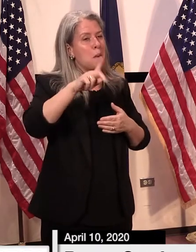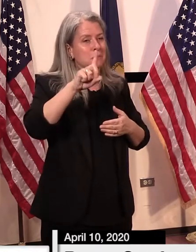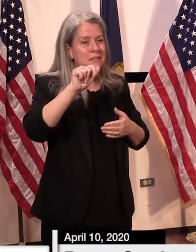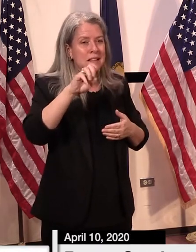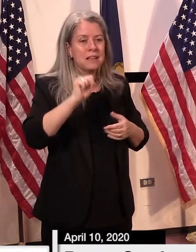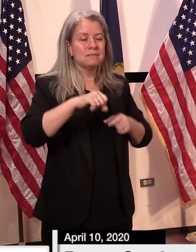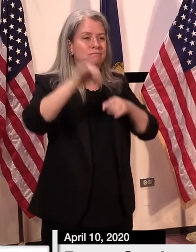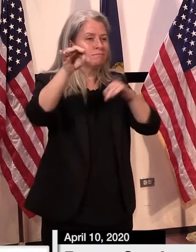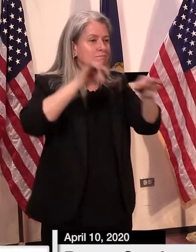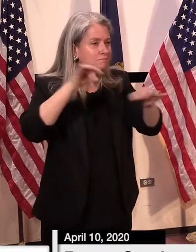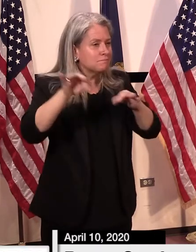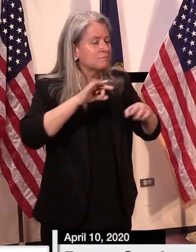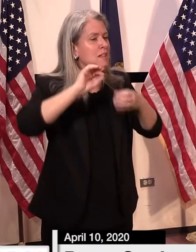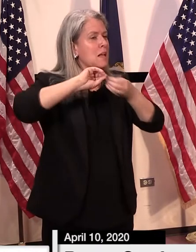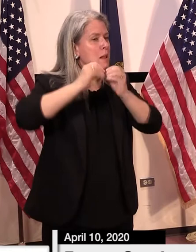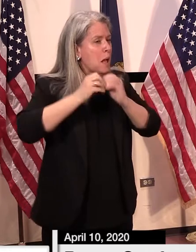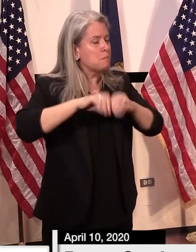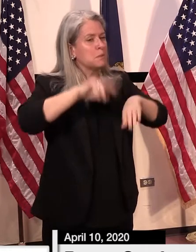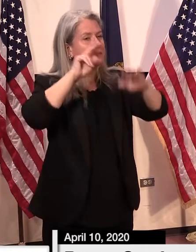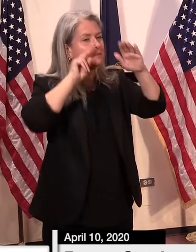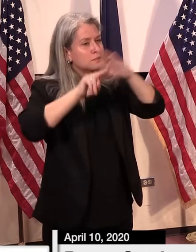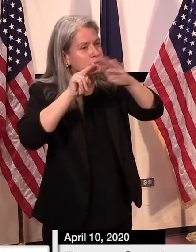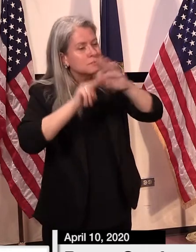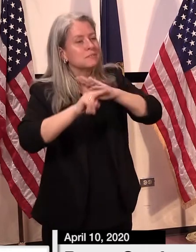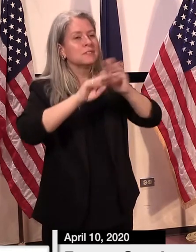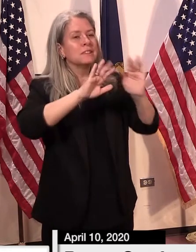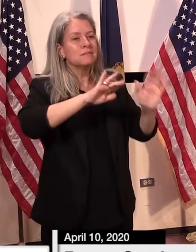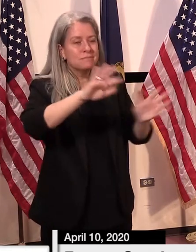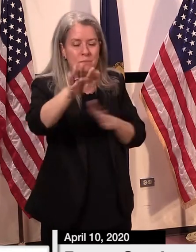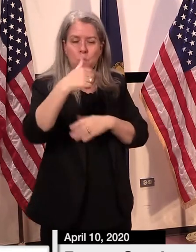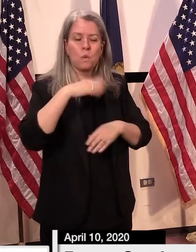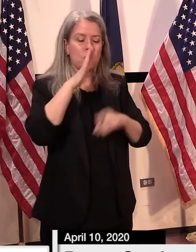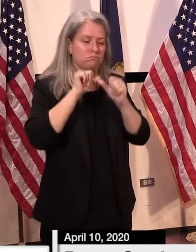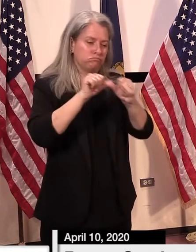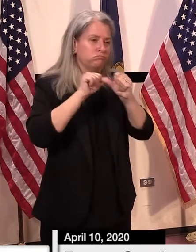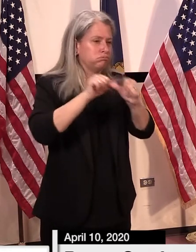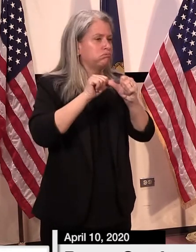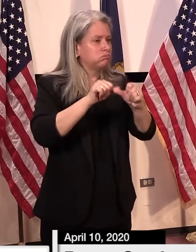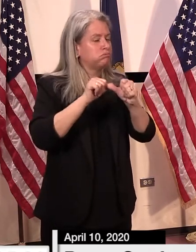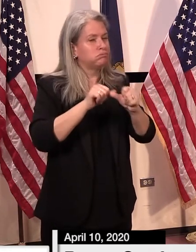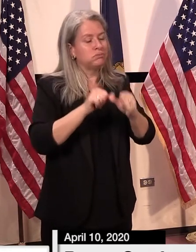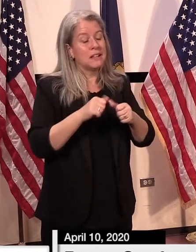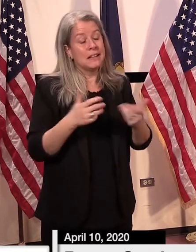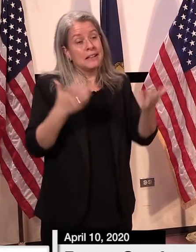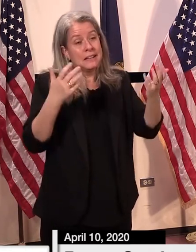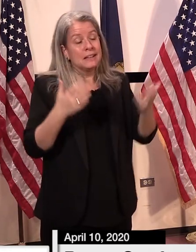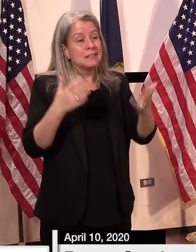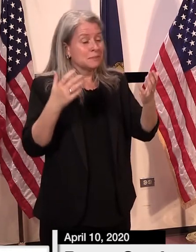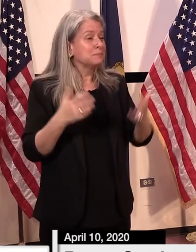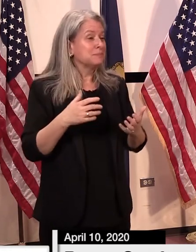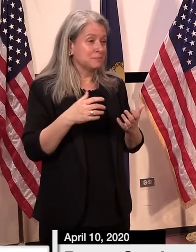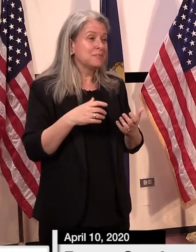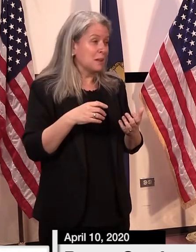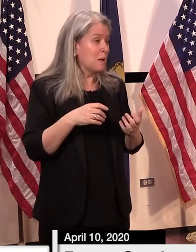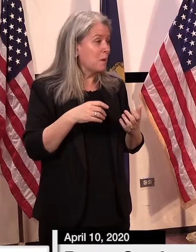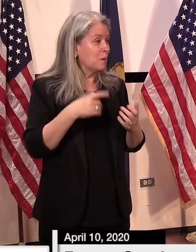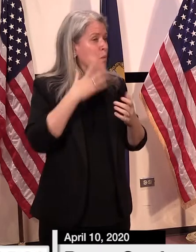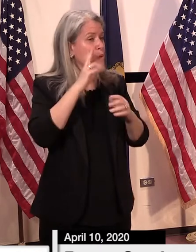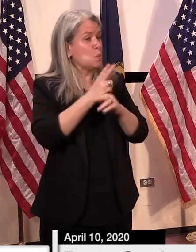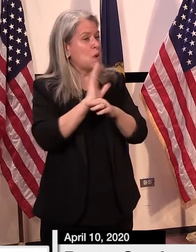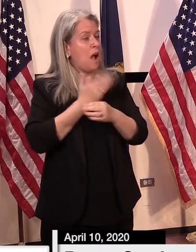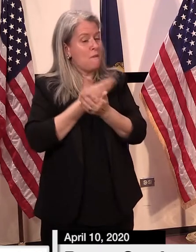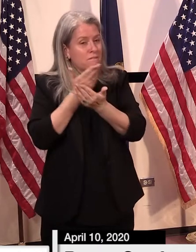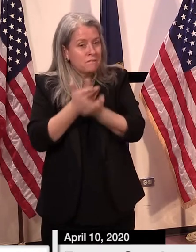and Vermonters know where we stand in real time. And we'll continue to make determinations based on that,